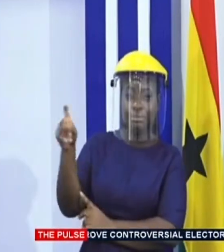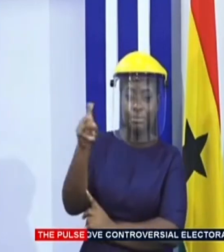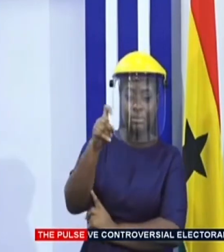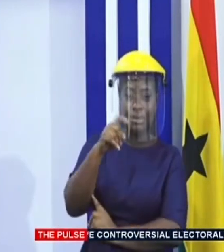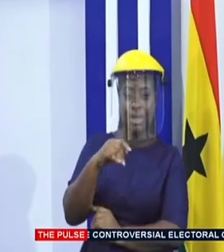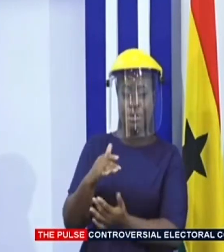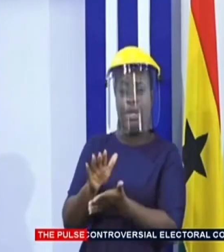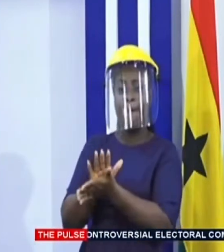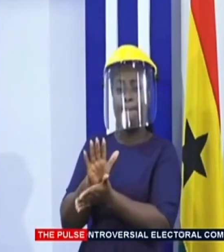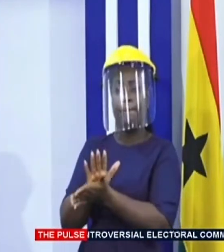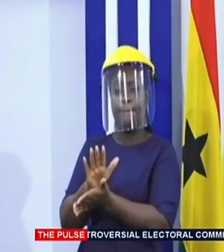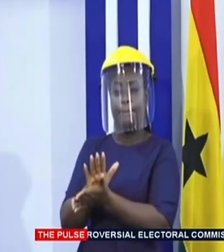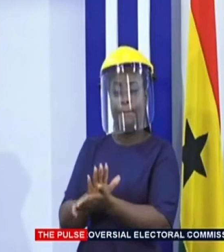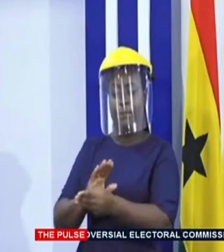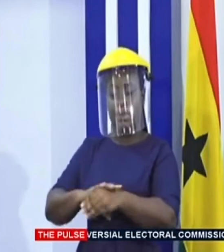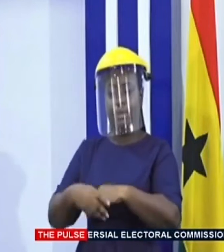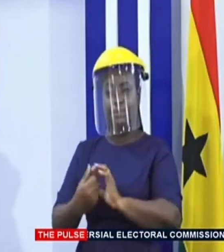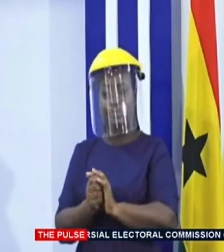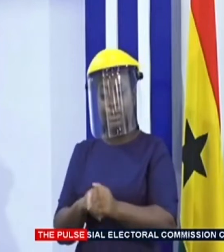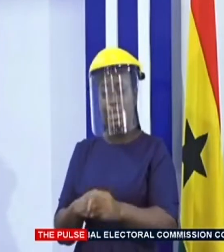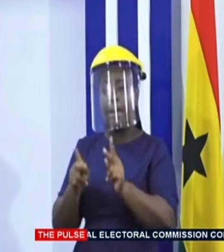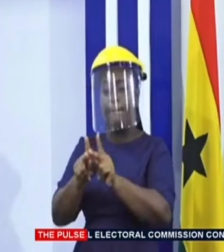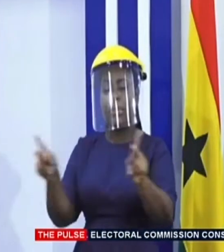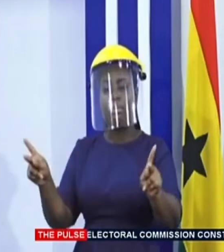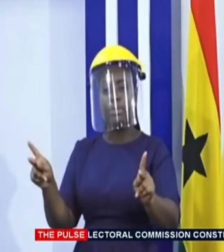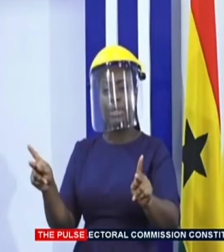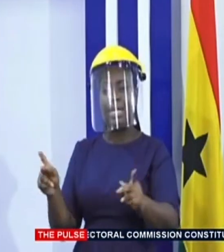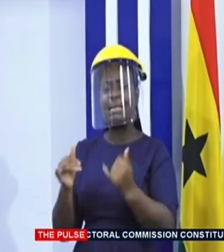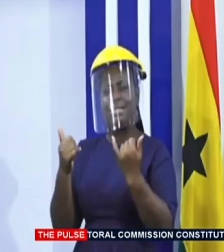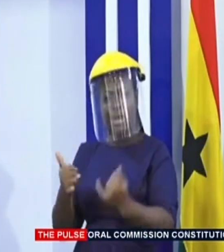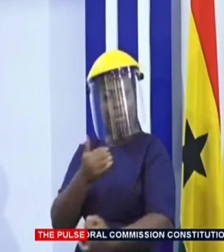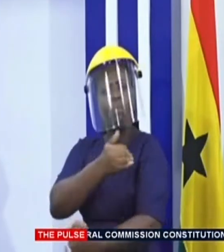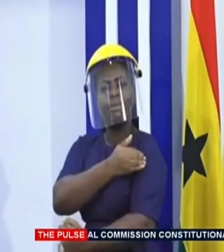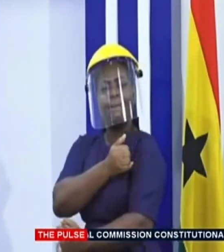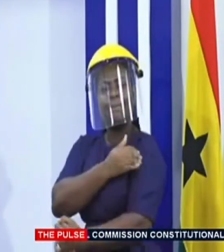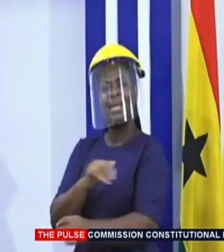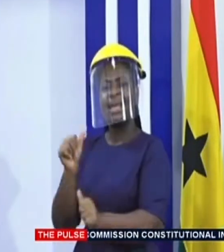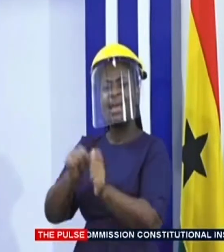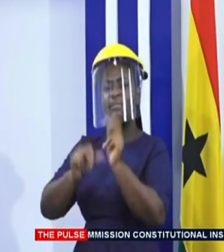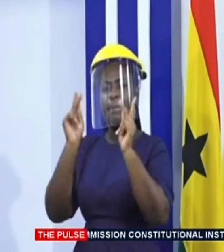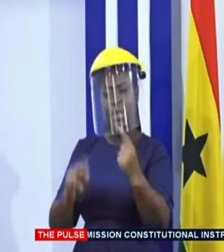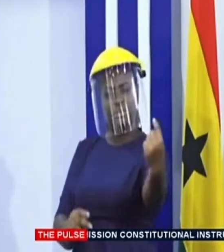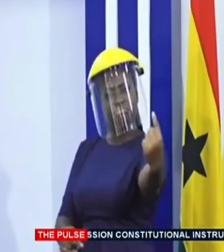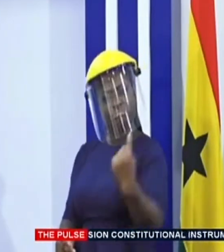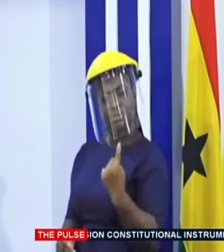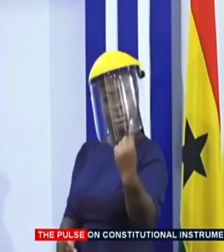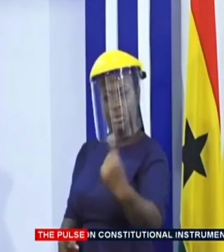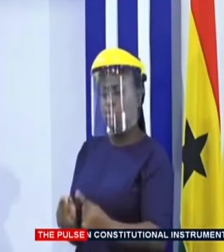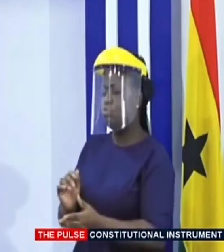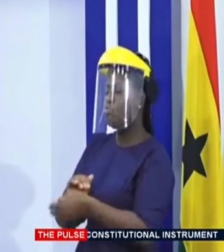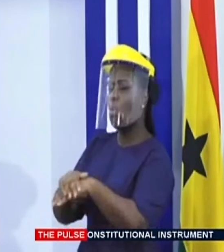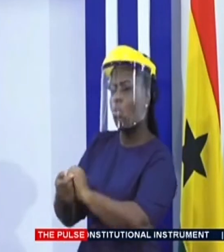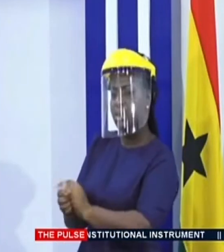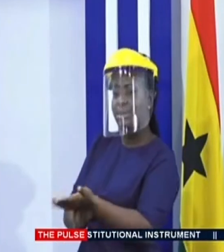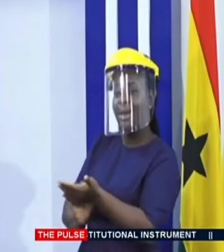paper towels at public areas and the guests should be reminded when entering and leaving to wash their hands